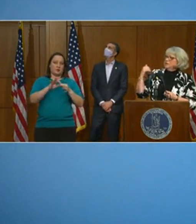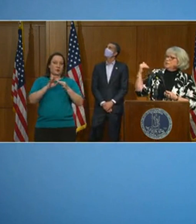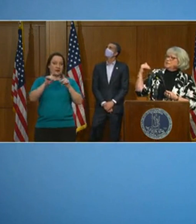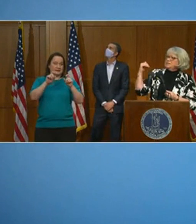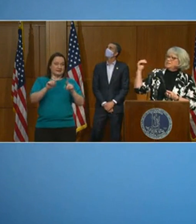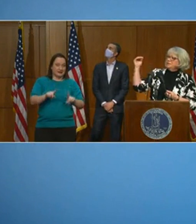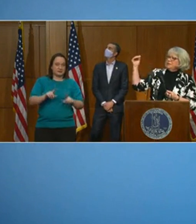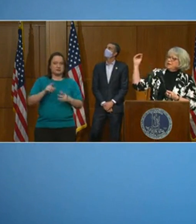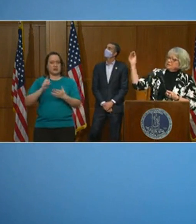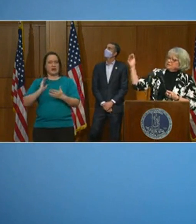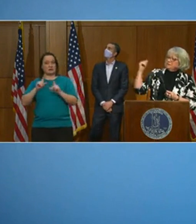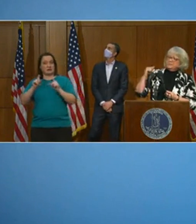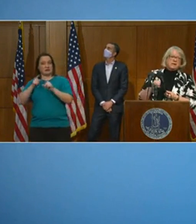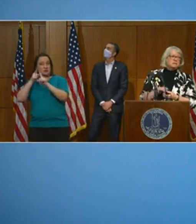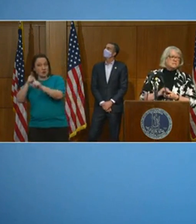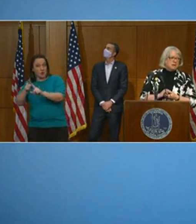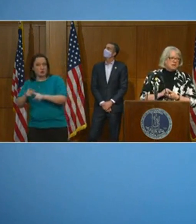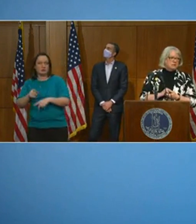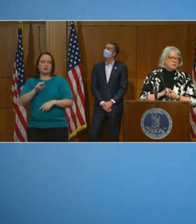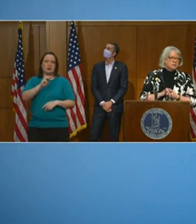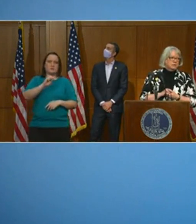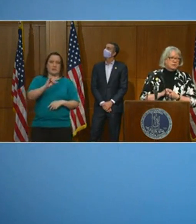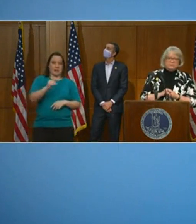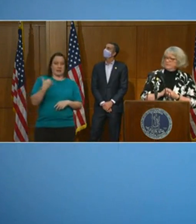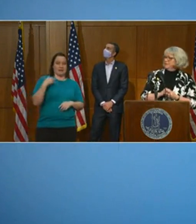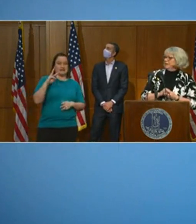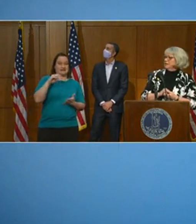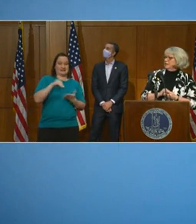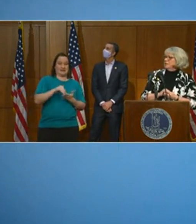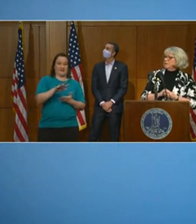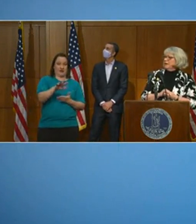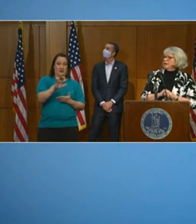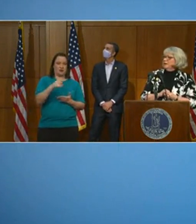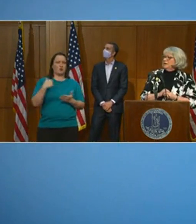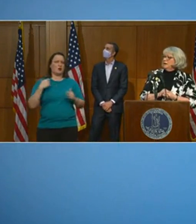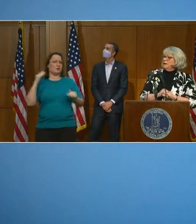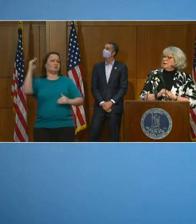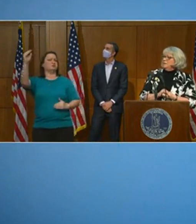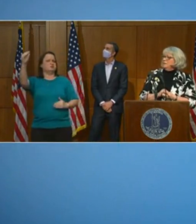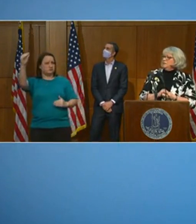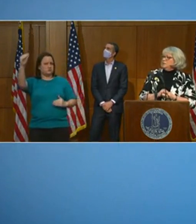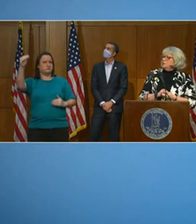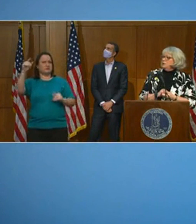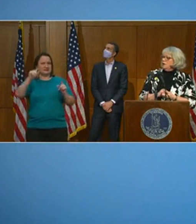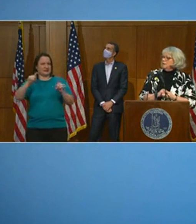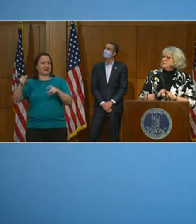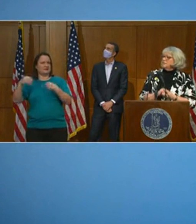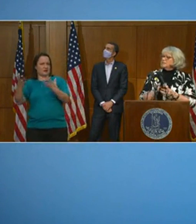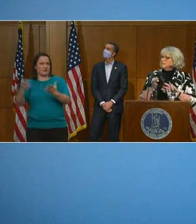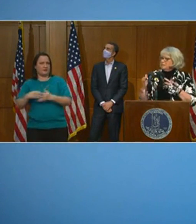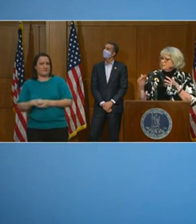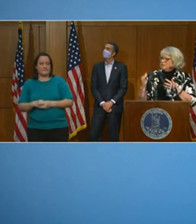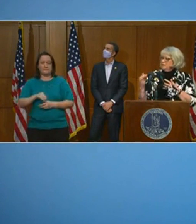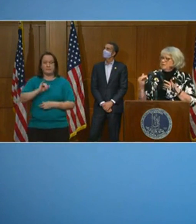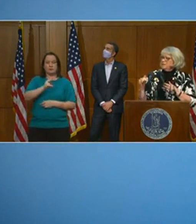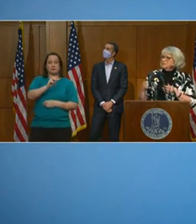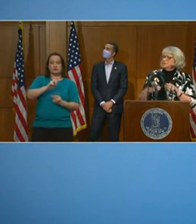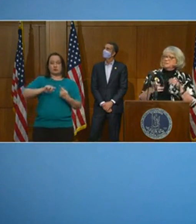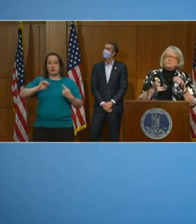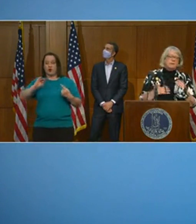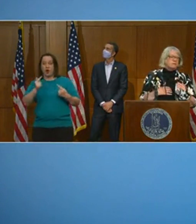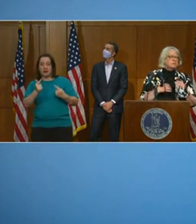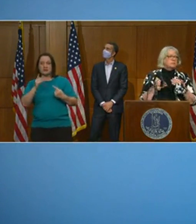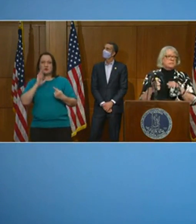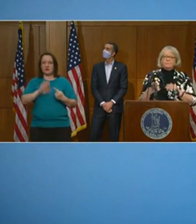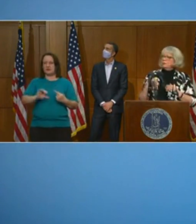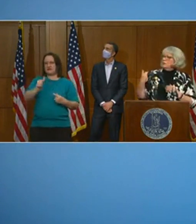So you can see for May, that was 6,500. We were significantly over that. In June through August, that's going to be around 10,000.